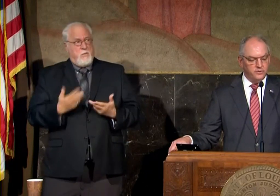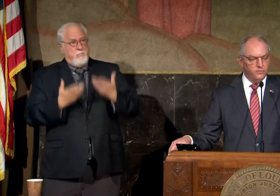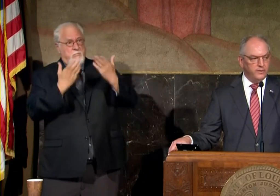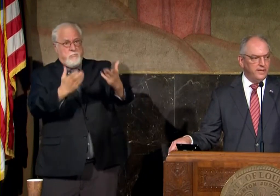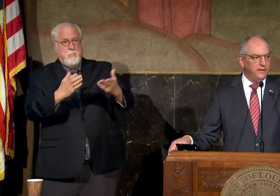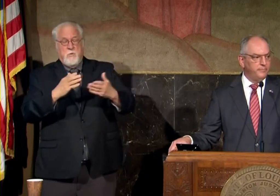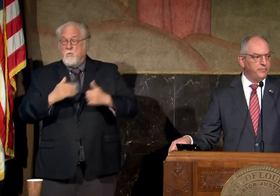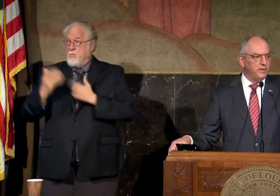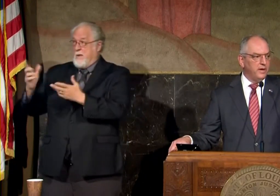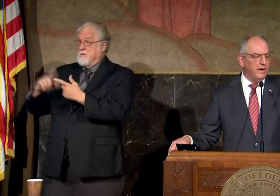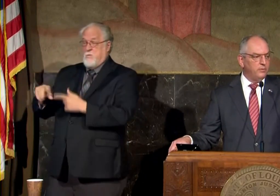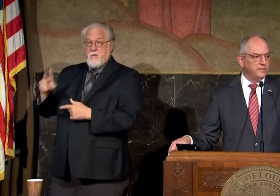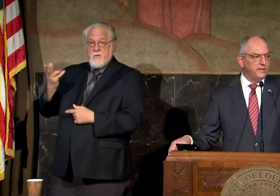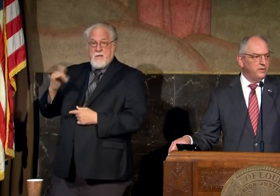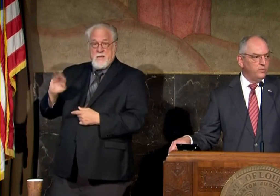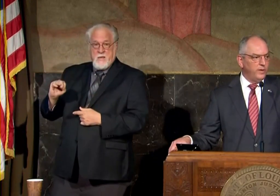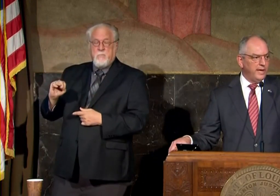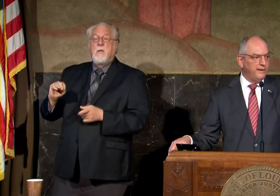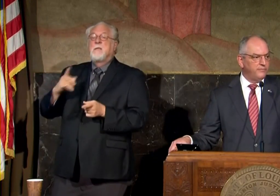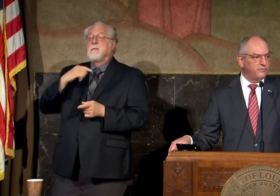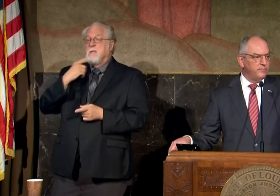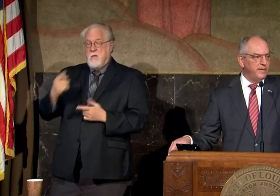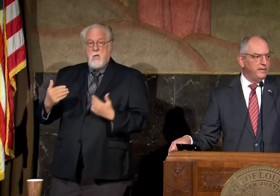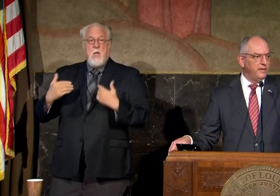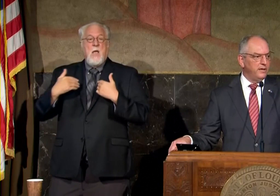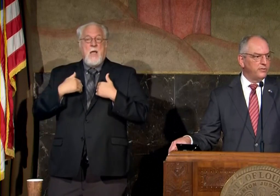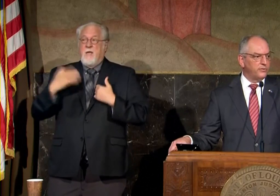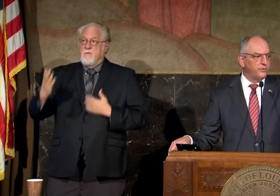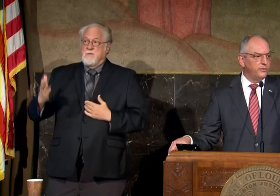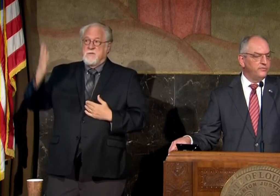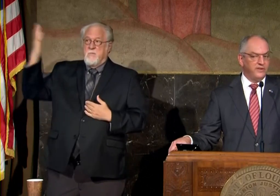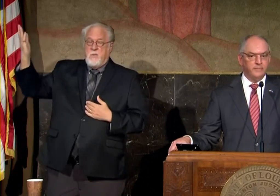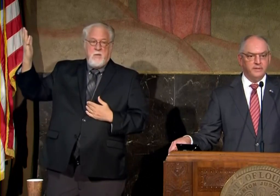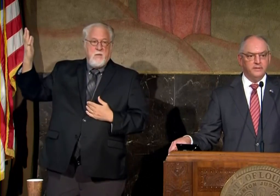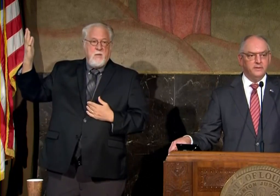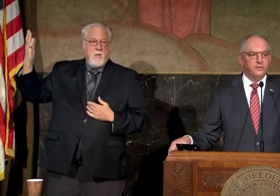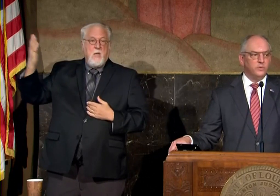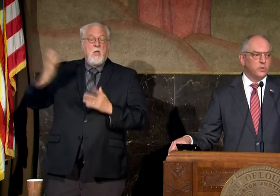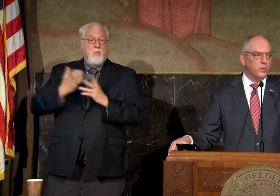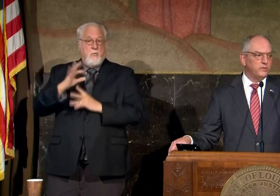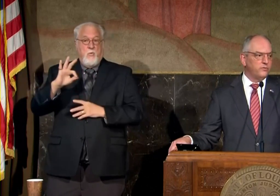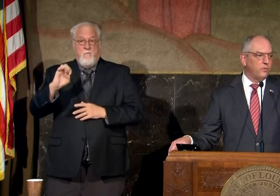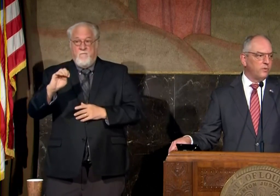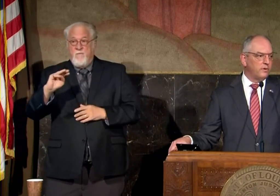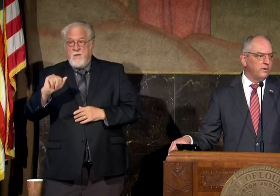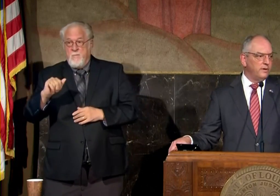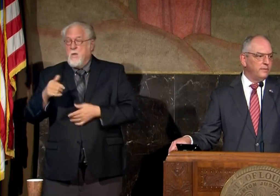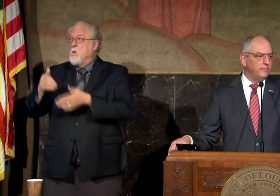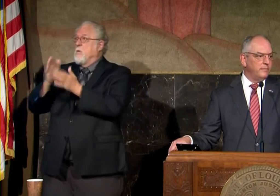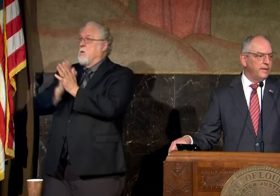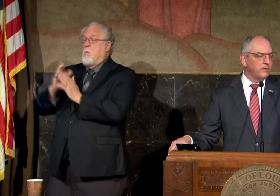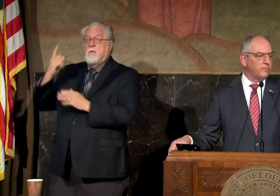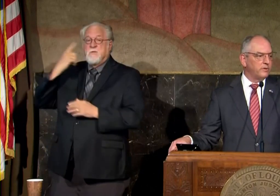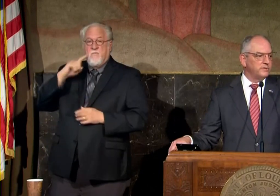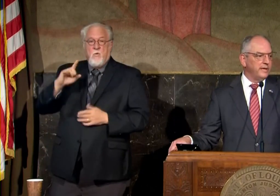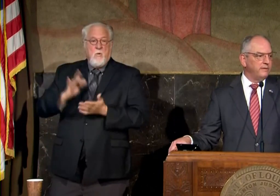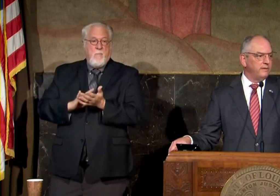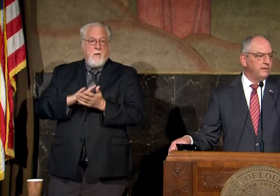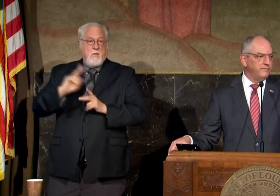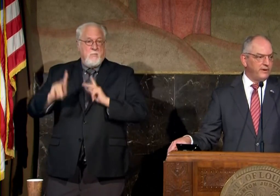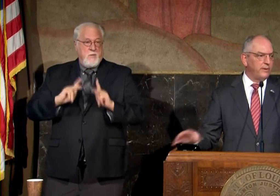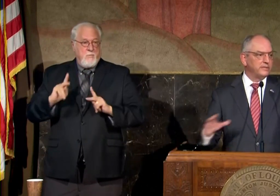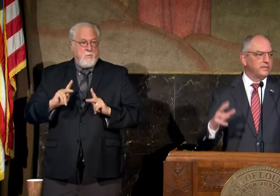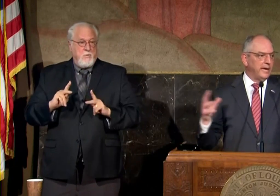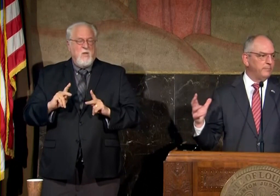issue with him i will tell you we have submitted uh through fema requests for medical personnel